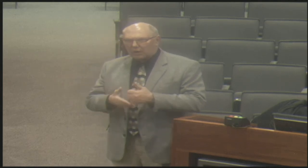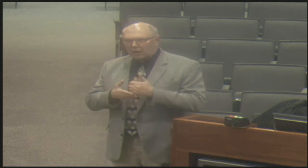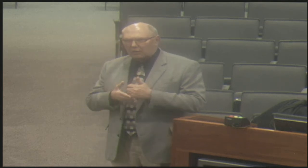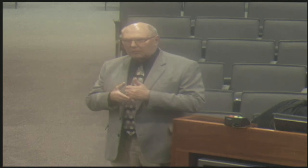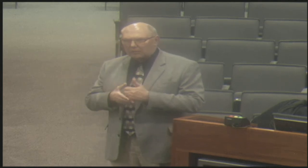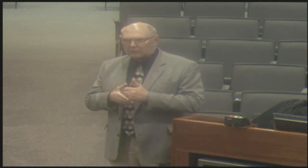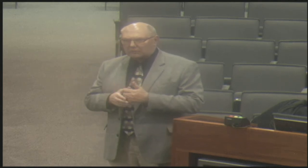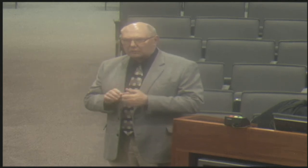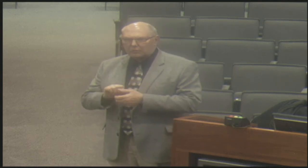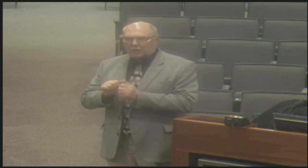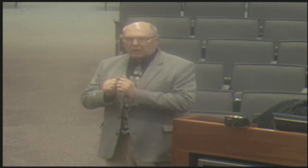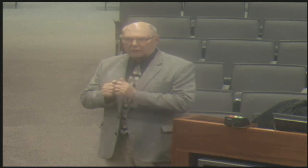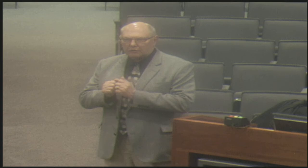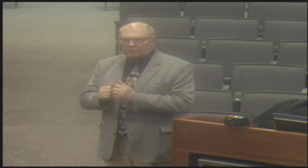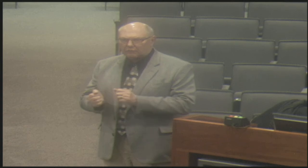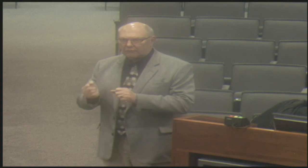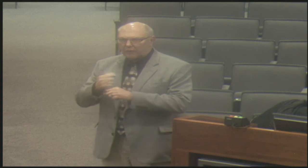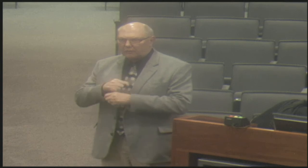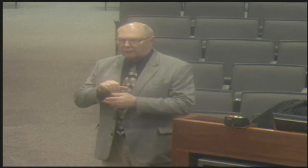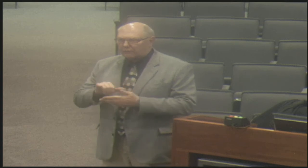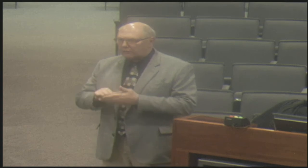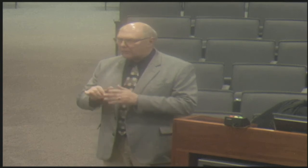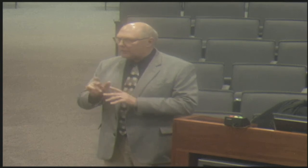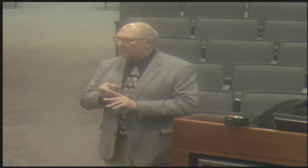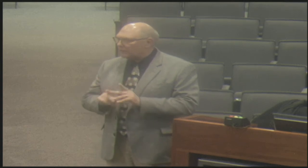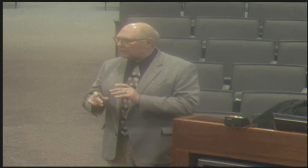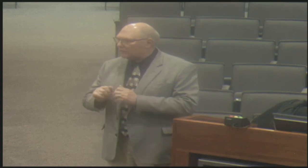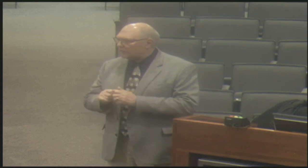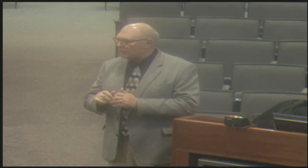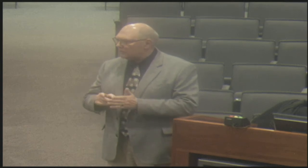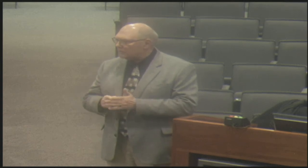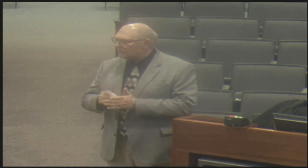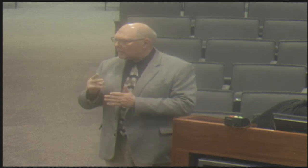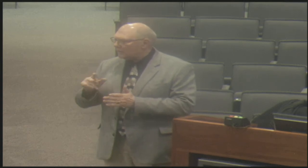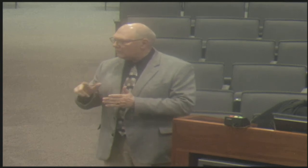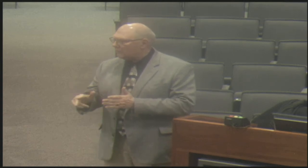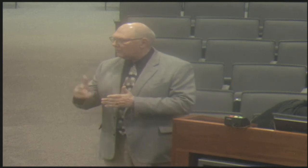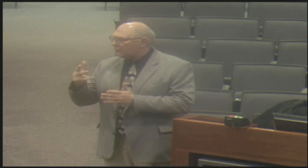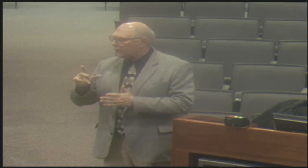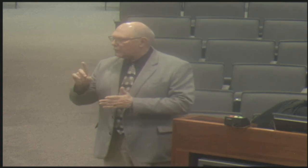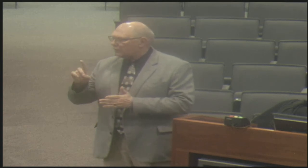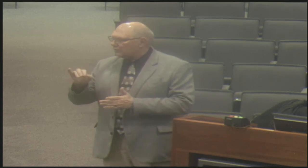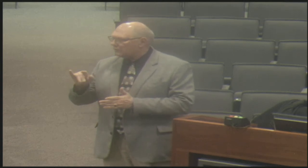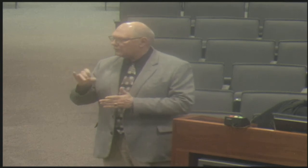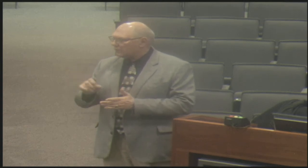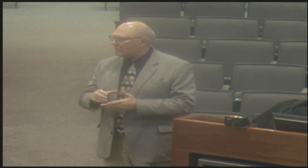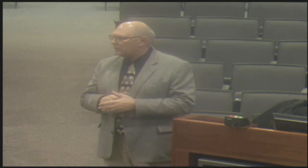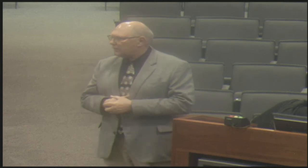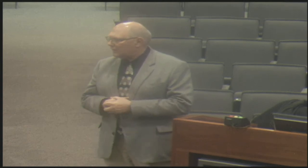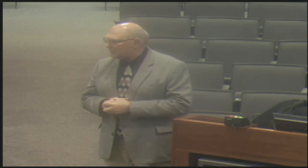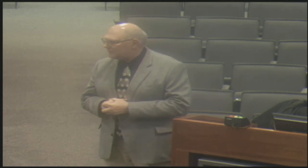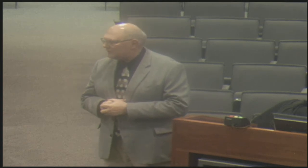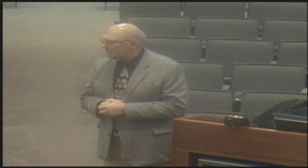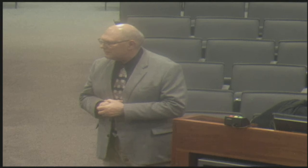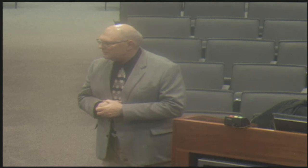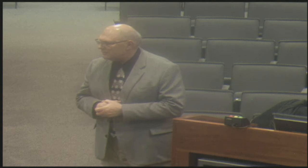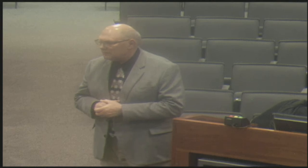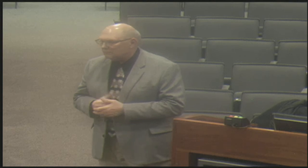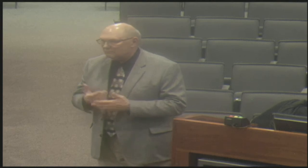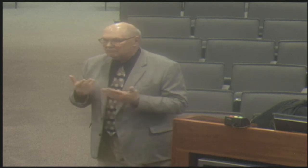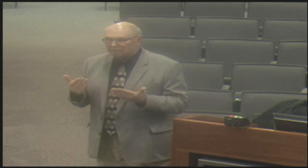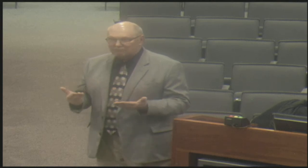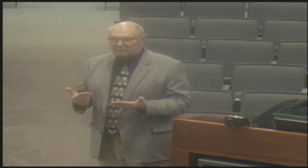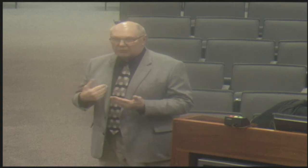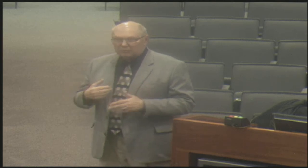the state? So again, we depend upon you as the commission to collaborate with us, to help us fight